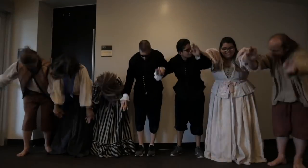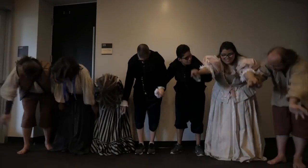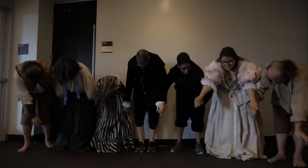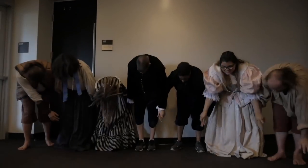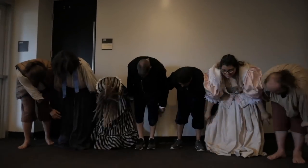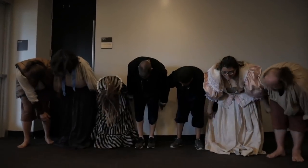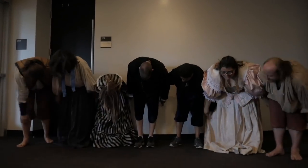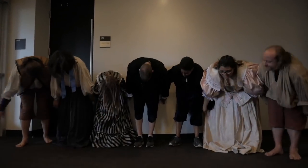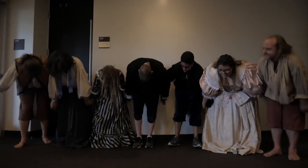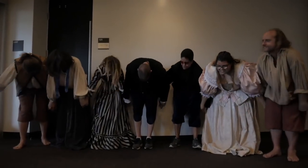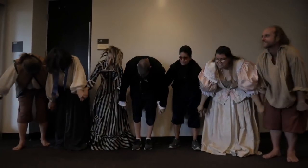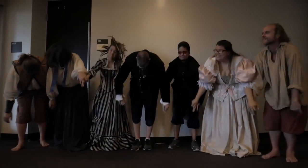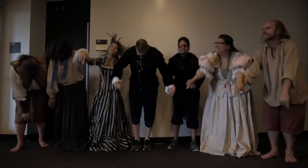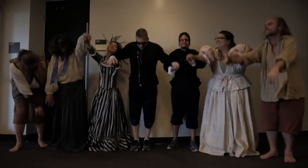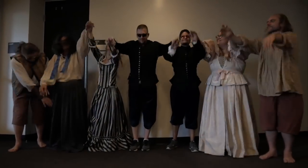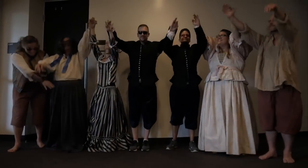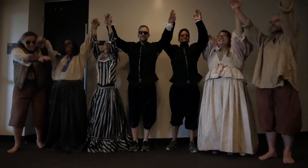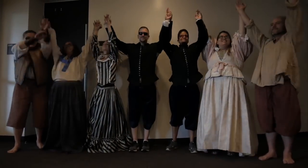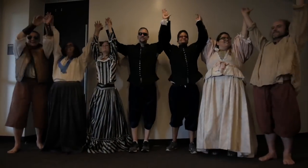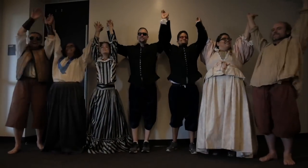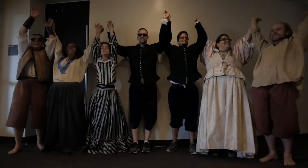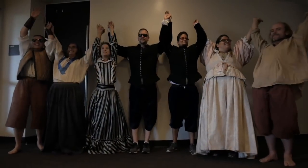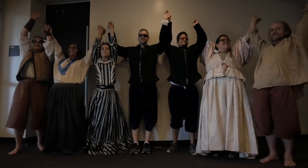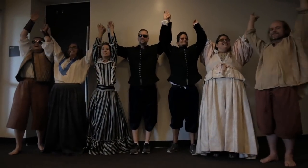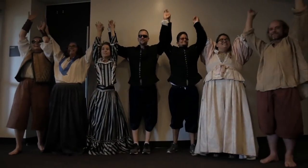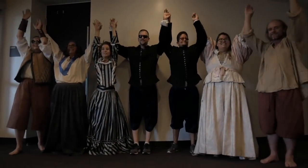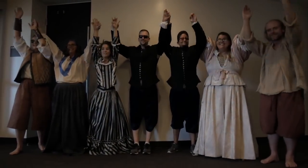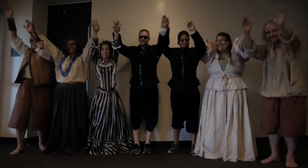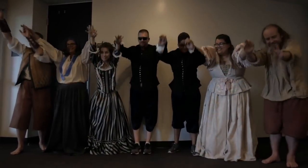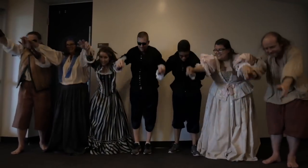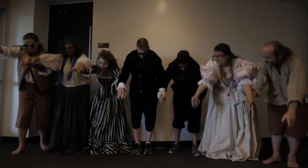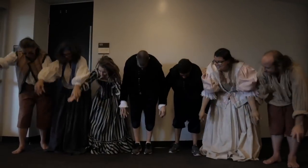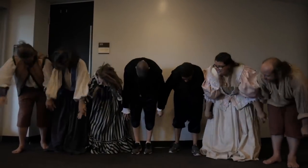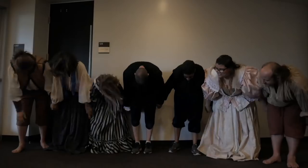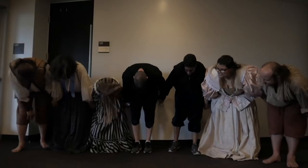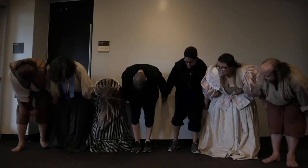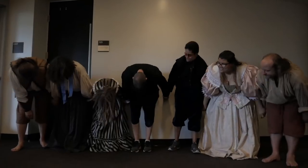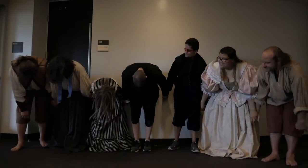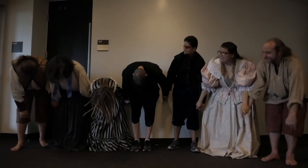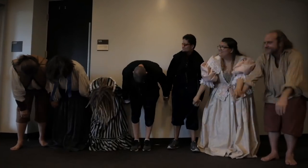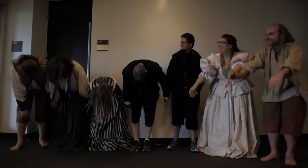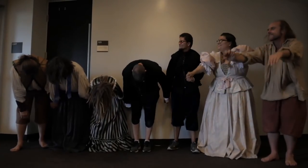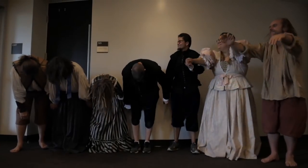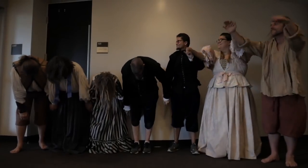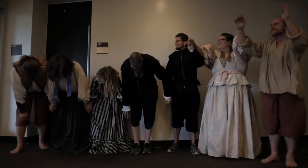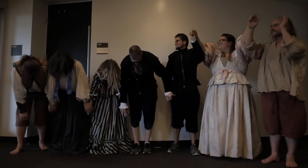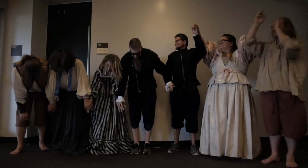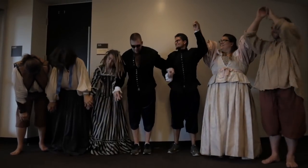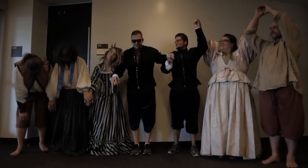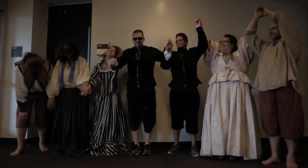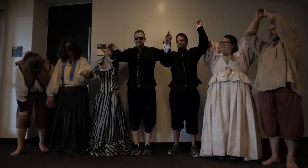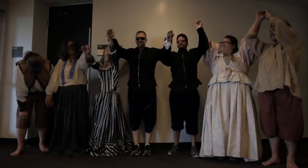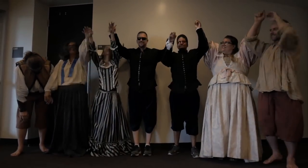Once the show was over, the group had one last theatrical convention to rethink. How to take final bows.